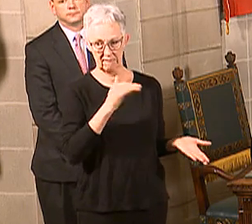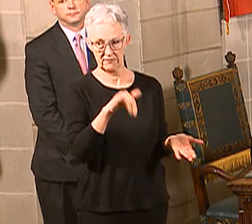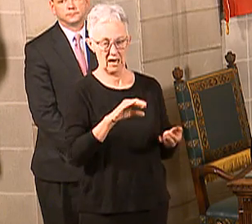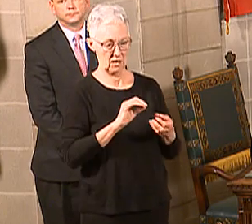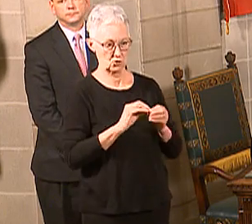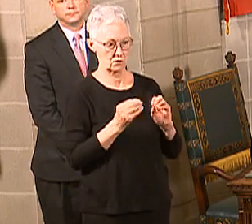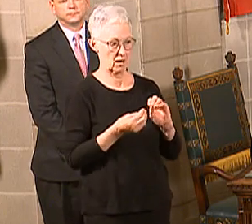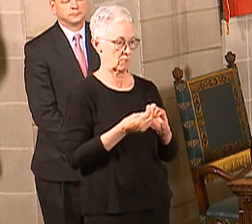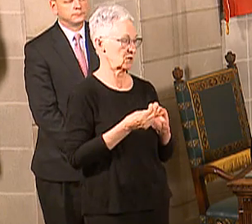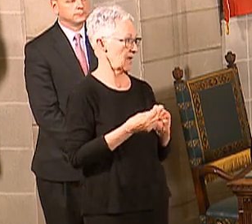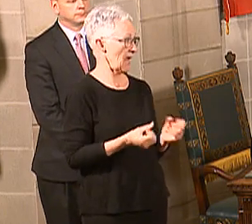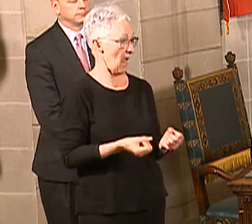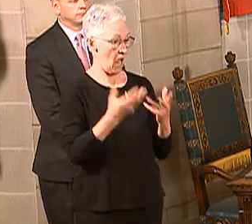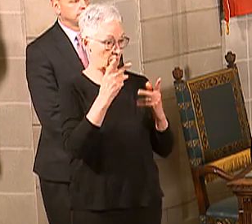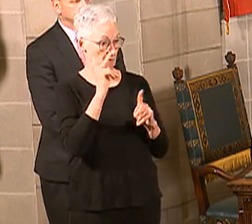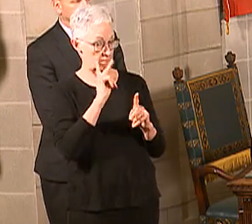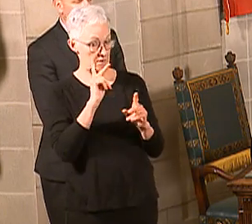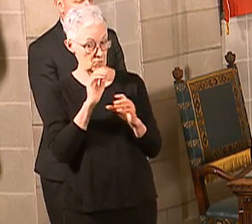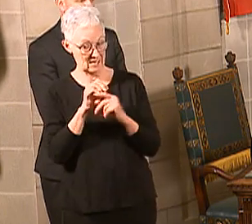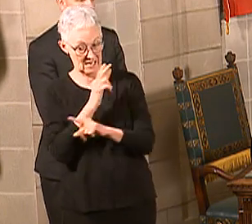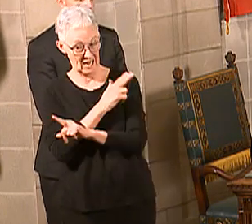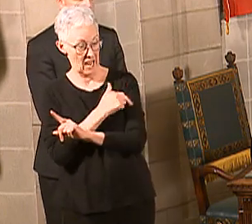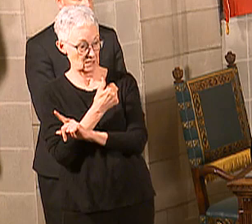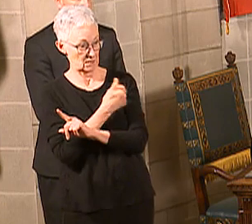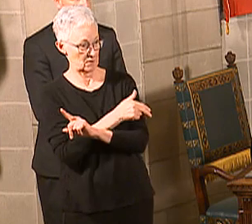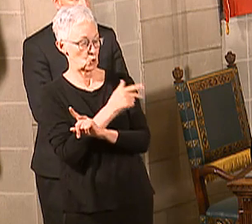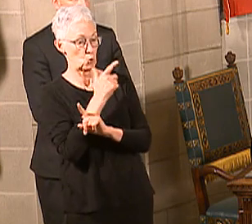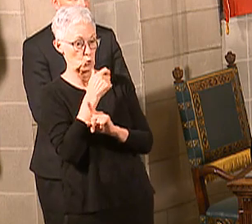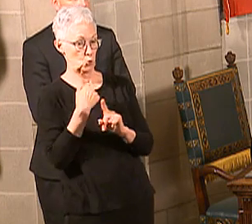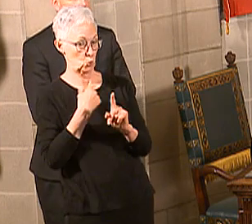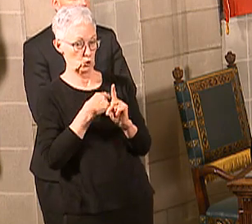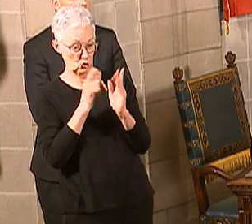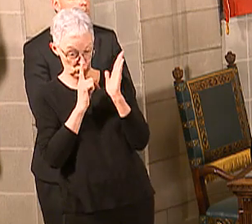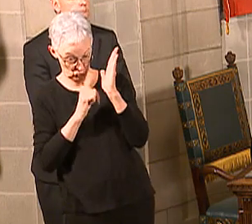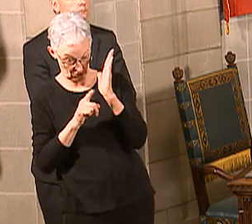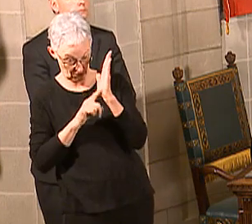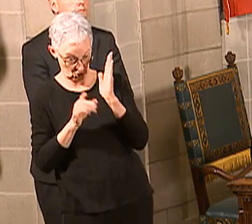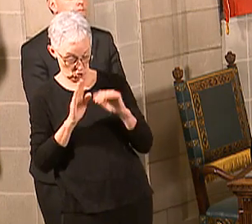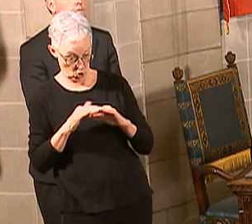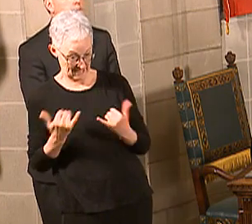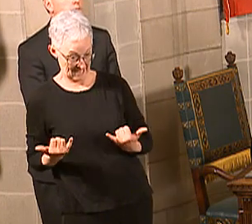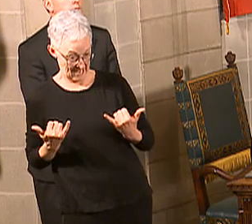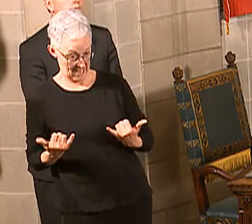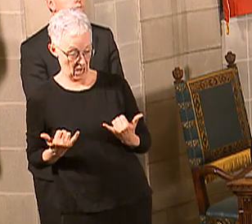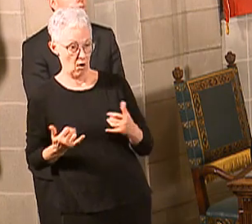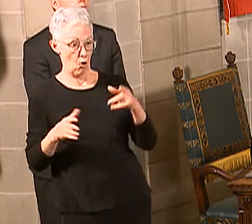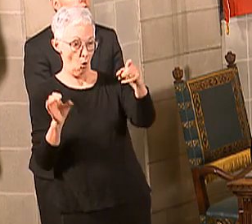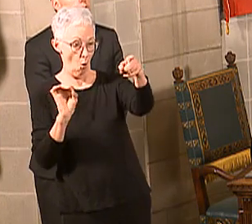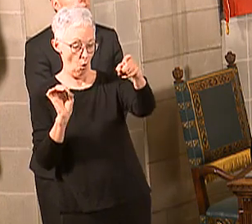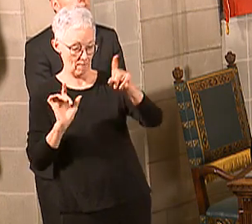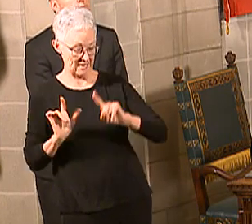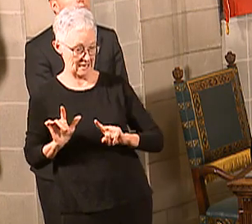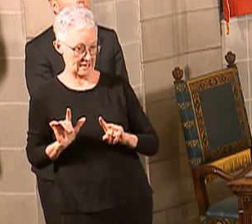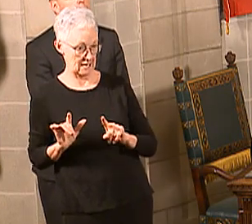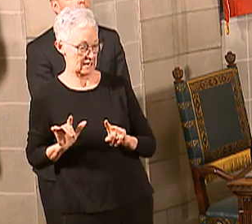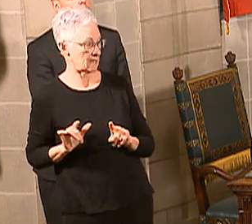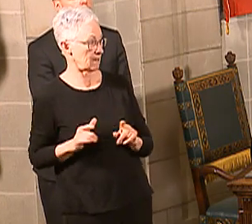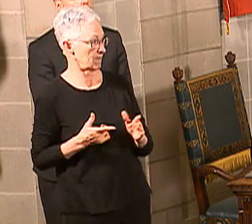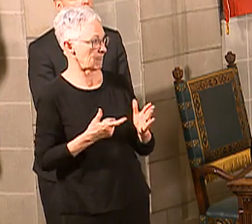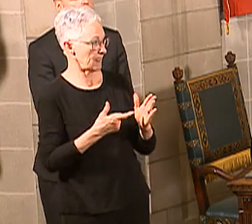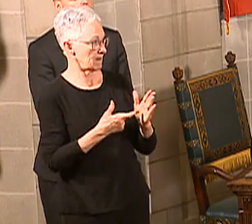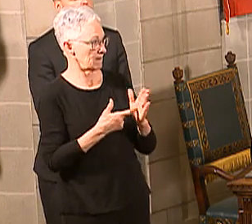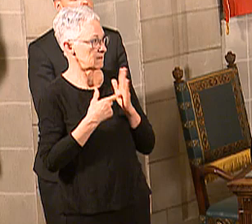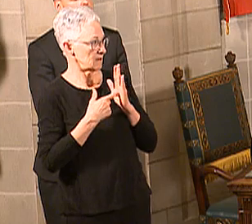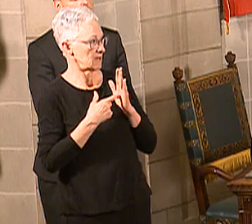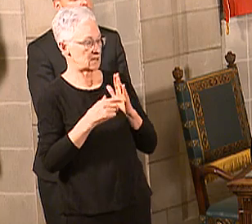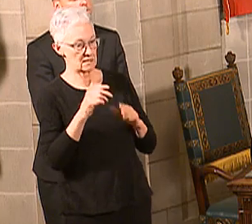investigation, it usually runs at the major hospital systems in Omaha and Lincoln, about 10 to 20 of